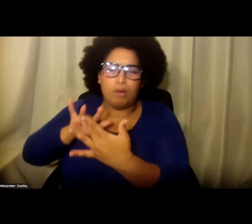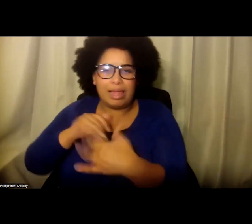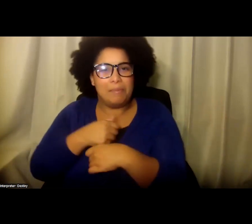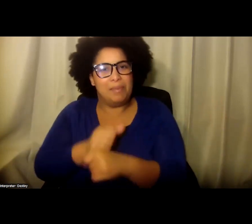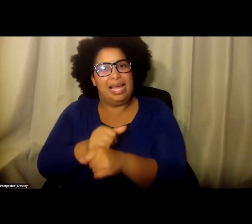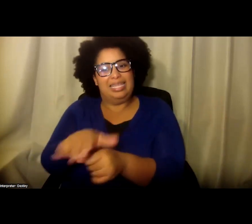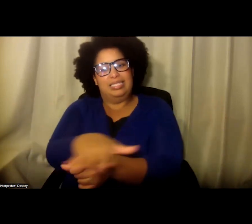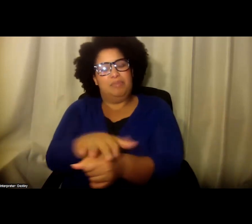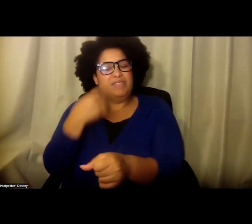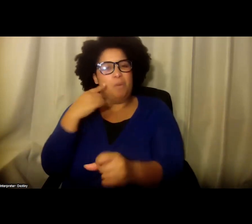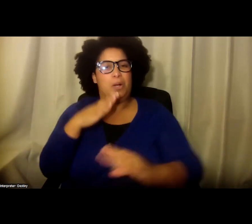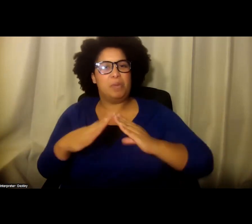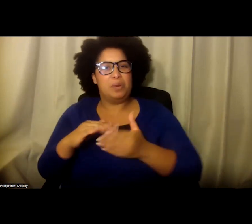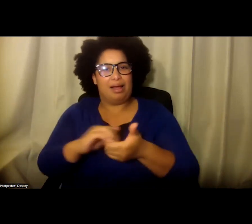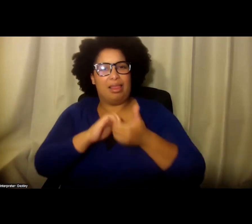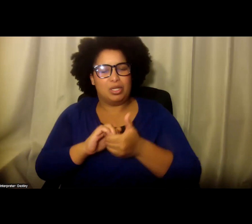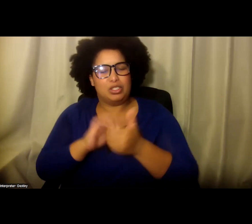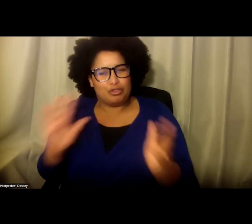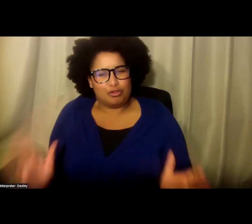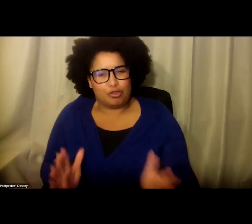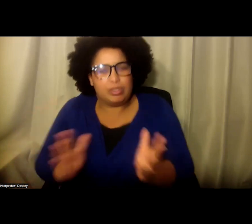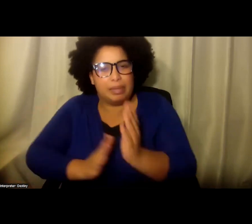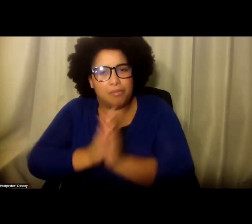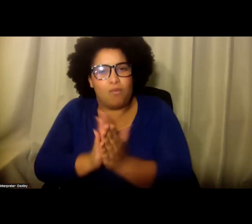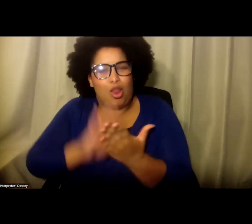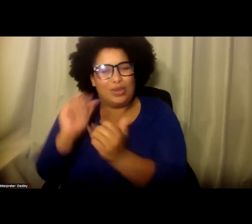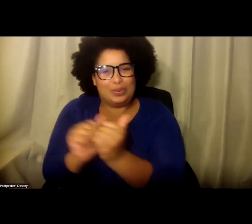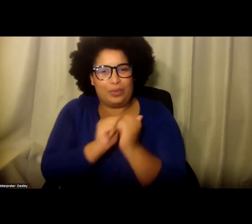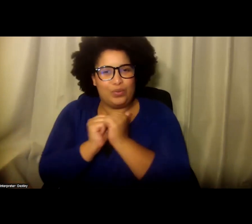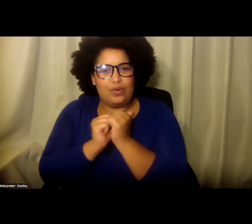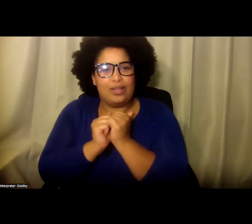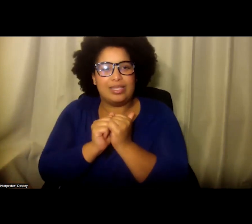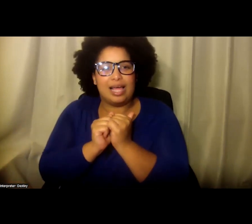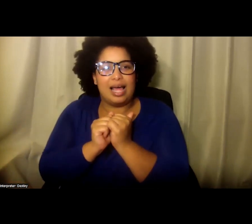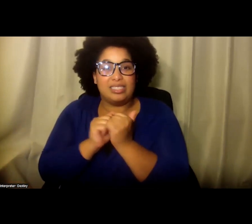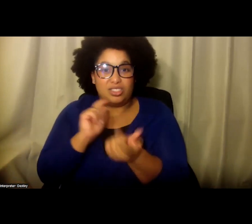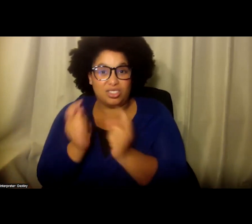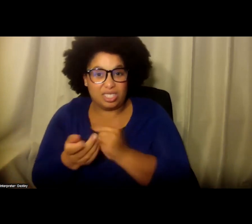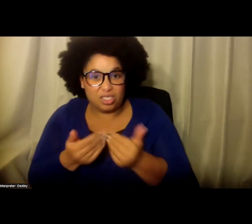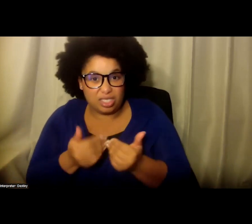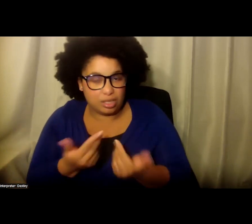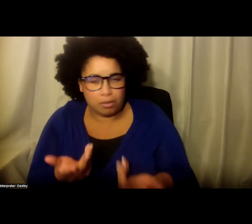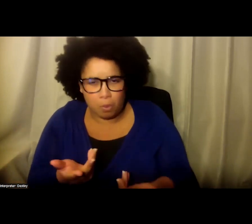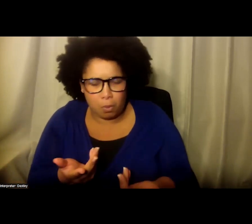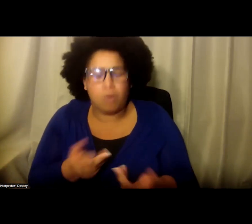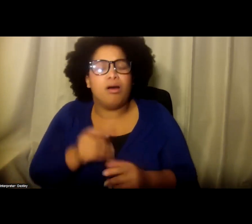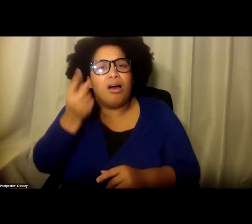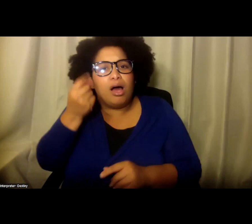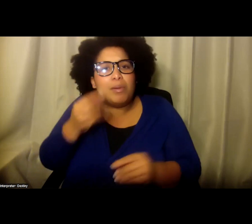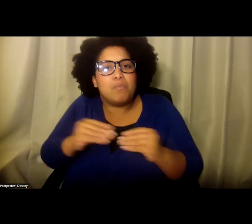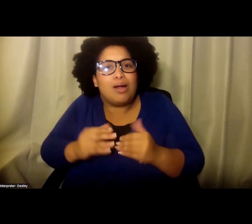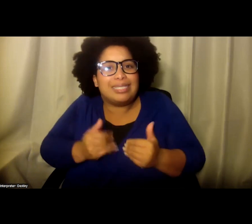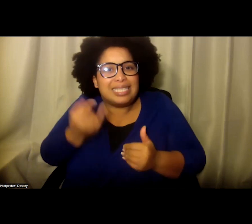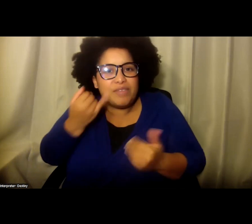collaboration, that encouragement and being able to learn together. Change is never easy, but it's always easier when you